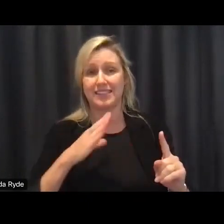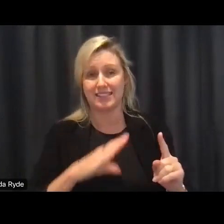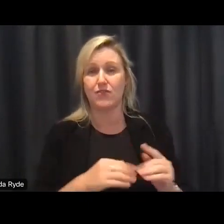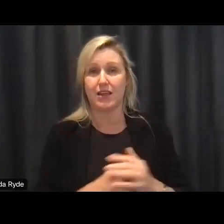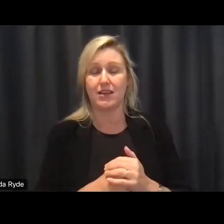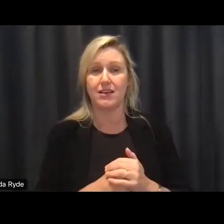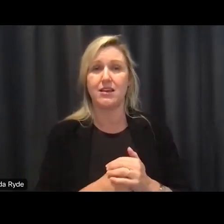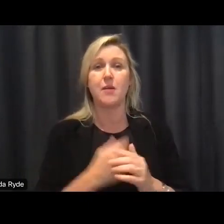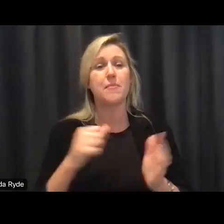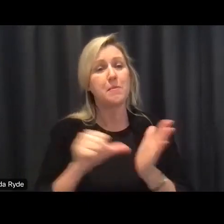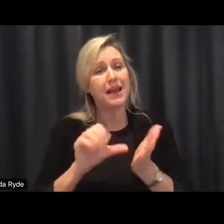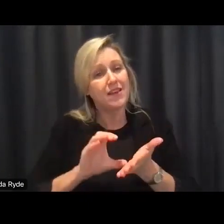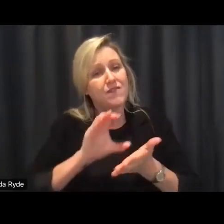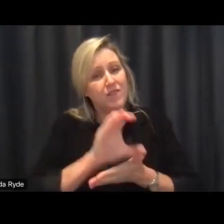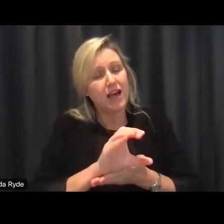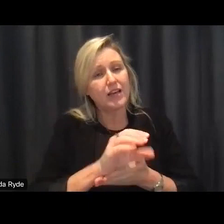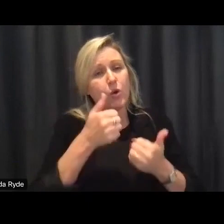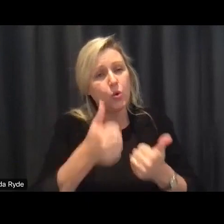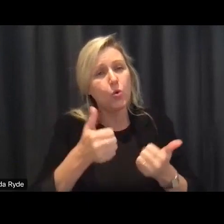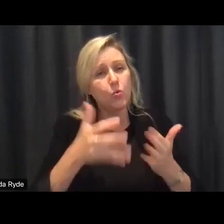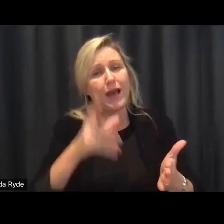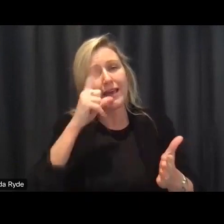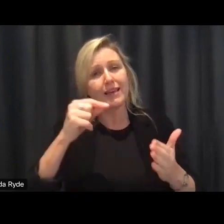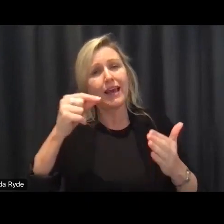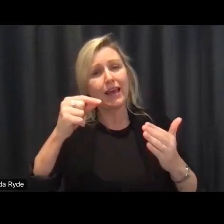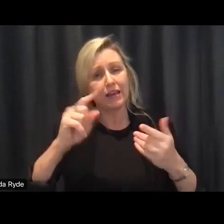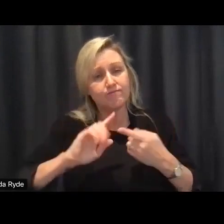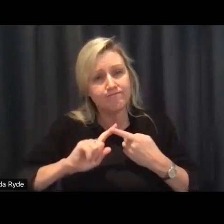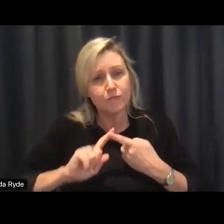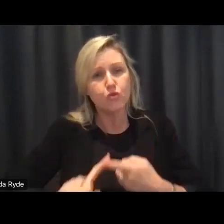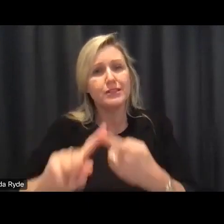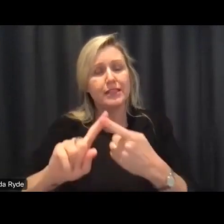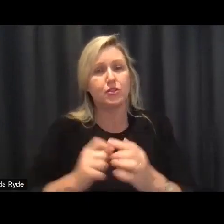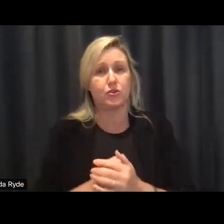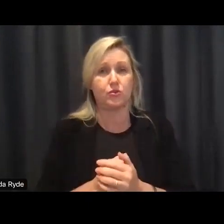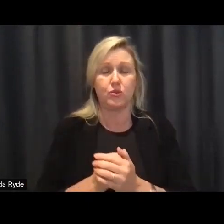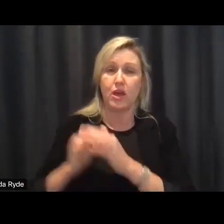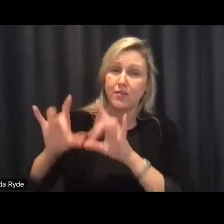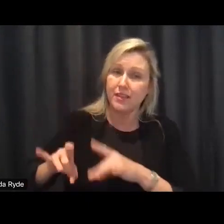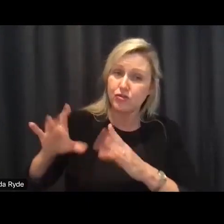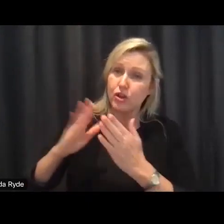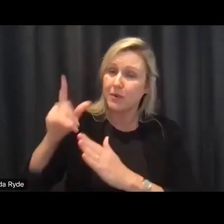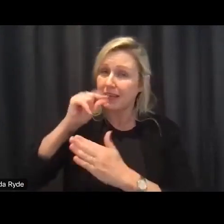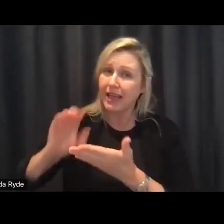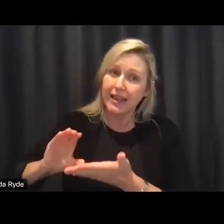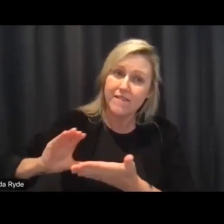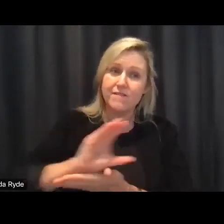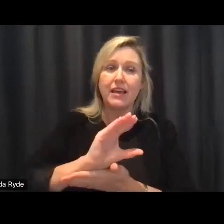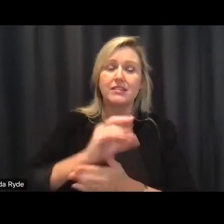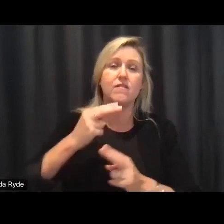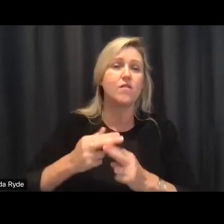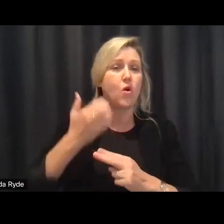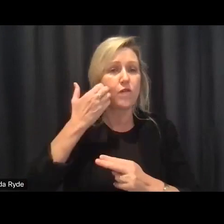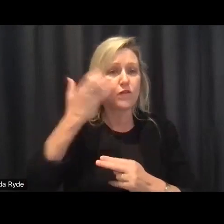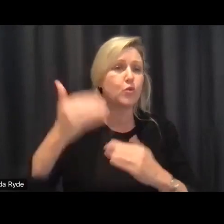way by the whole australian community investing in everyone's future if we